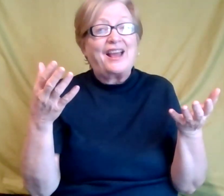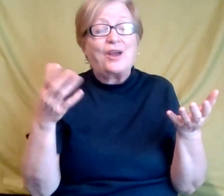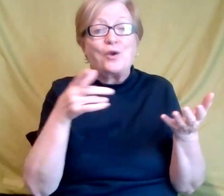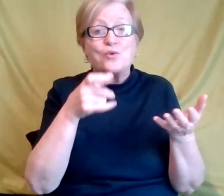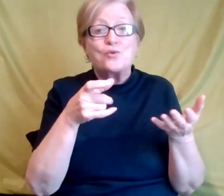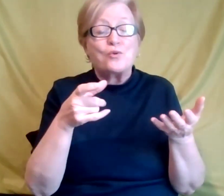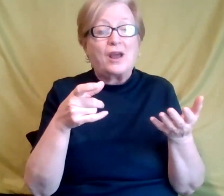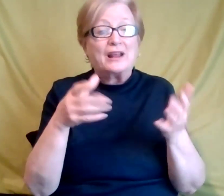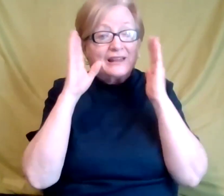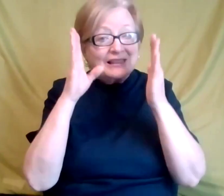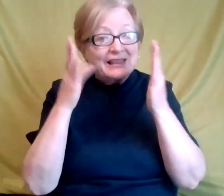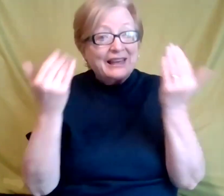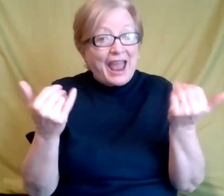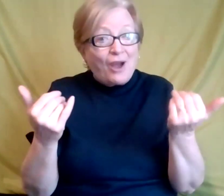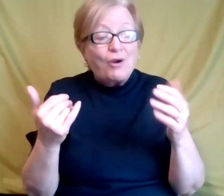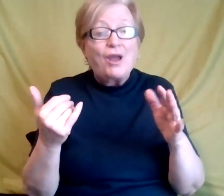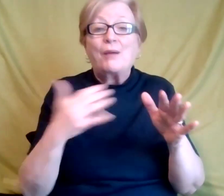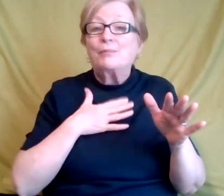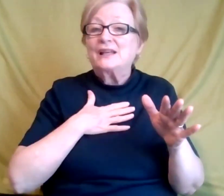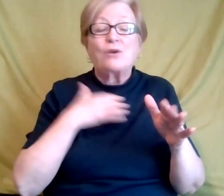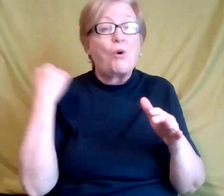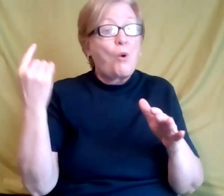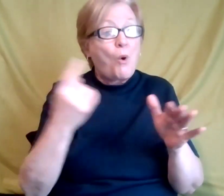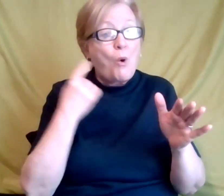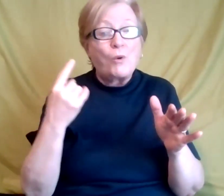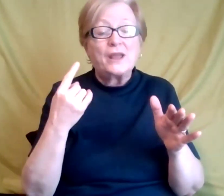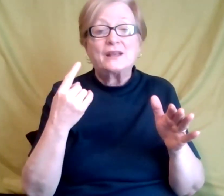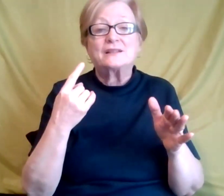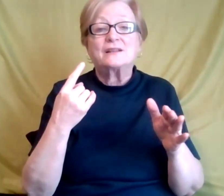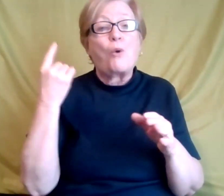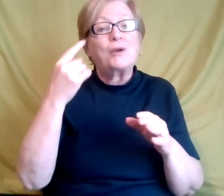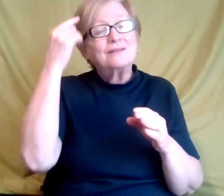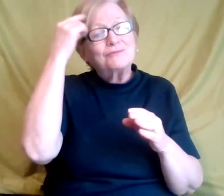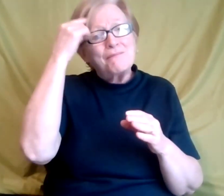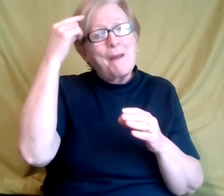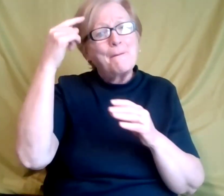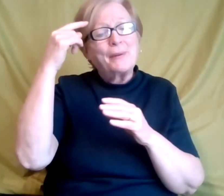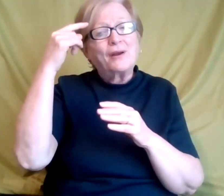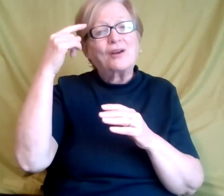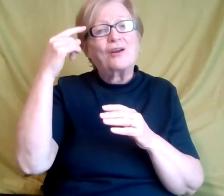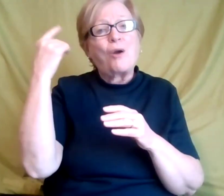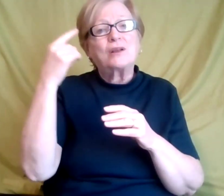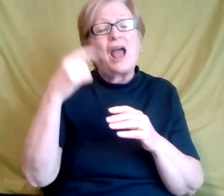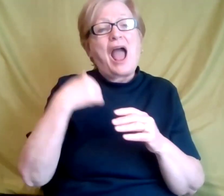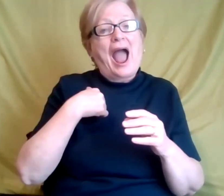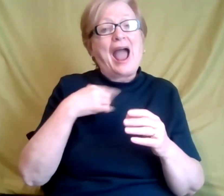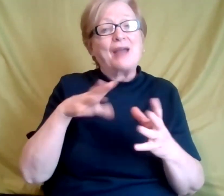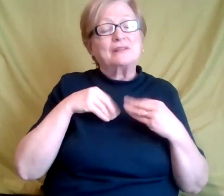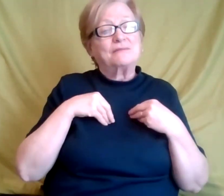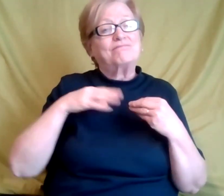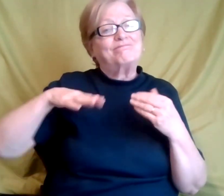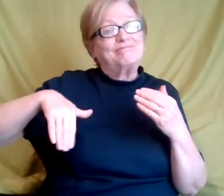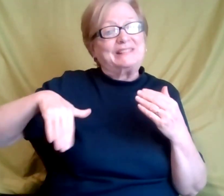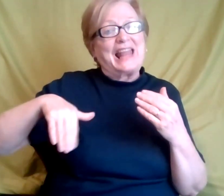here is that I always want you to keep the top of mind is that I received a late diagnosis. So